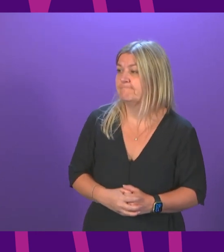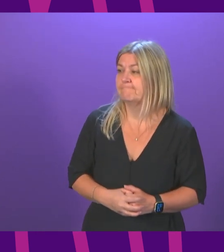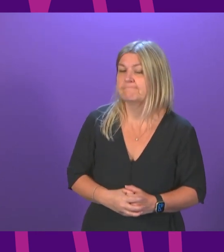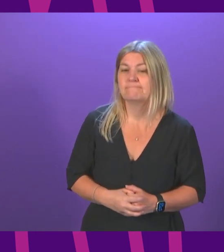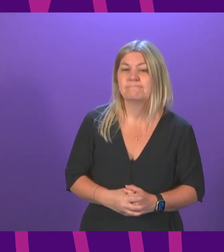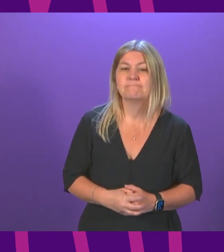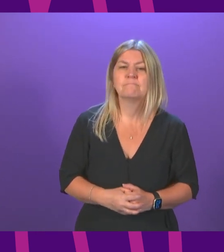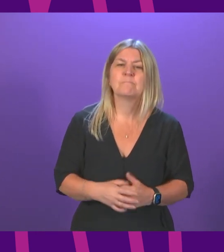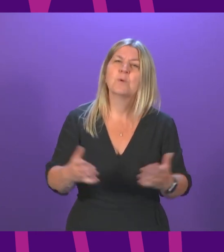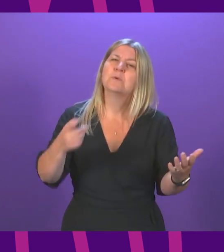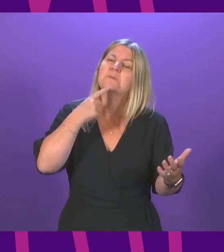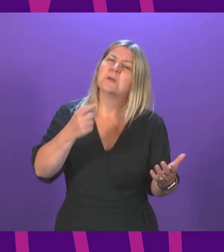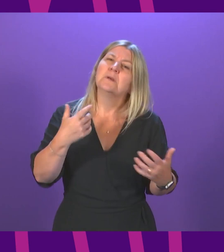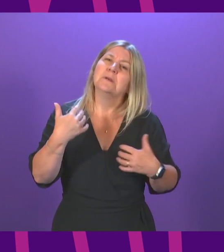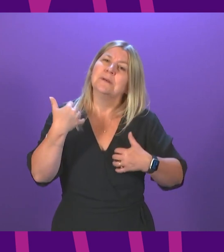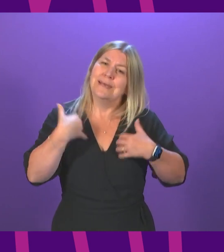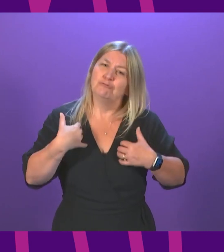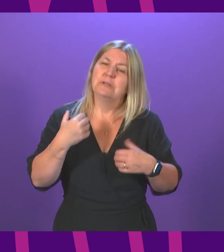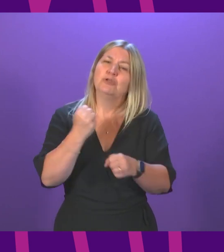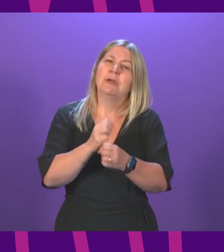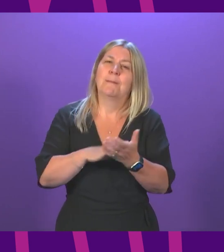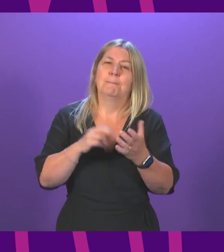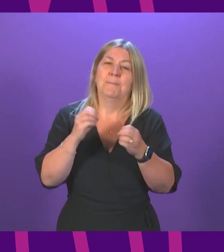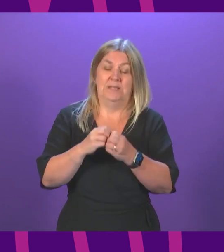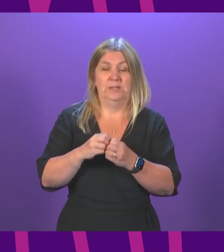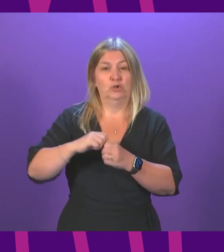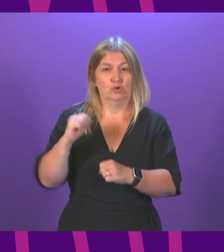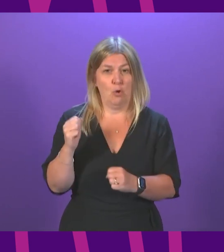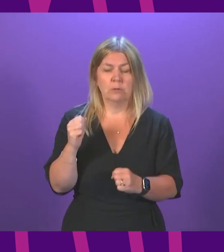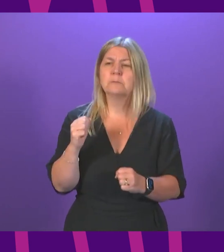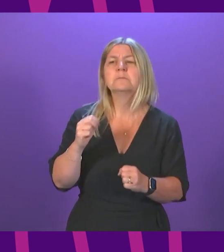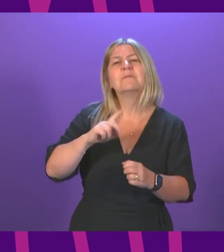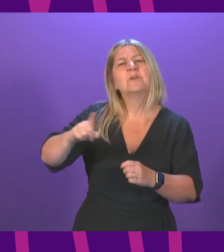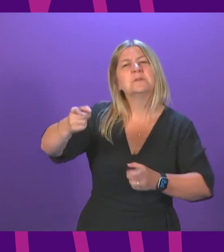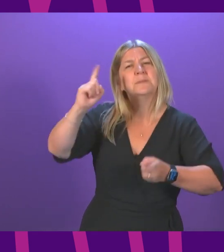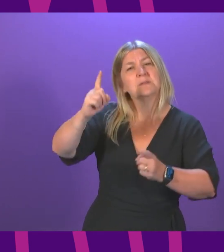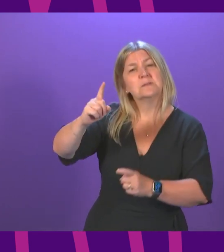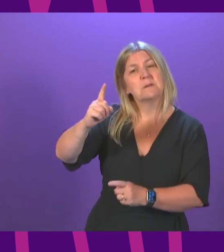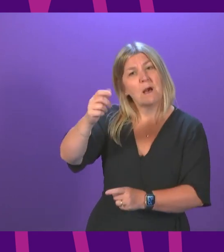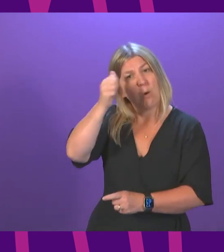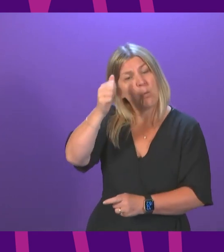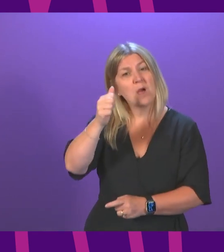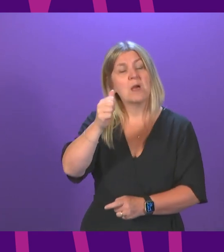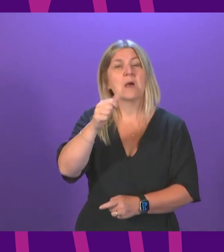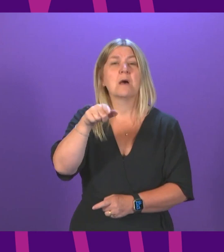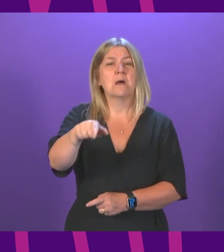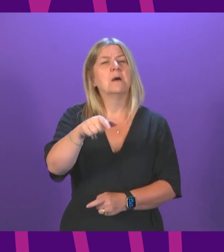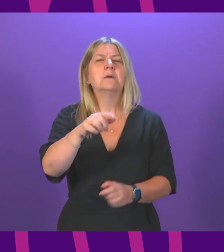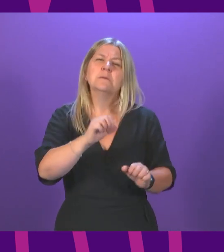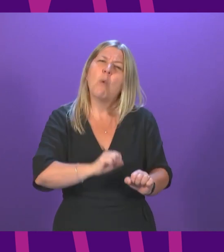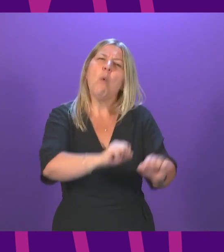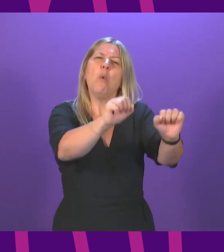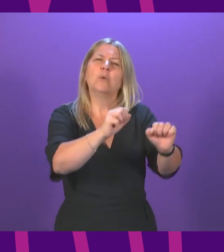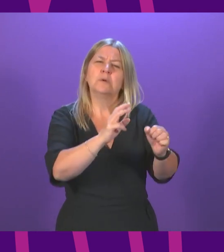I declare my interest as a member of GMB Scotland. The First Minister is aware that Plaidus, the owners of McVitie's factory in Glasgow,